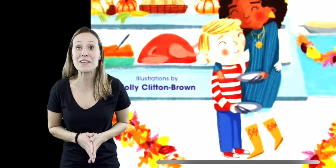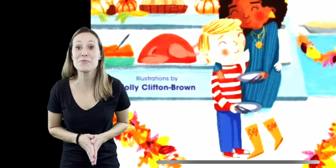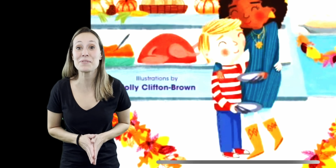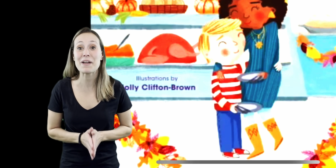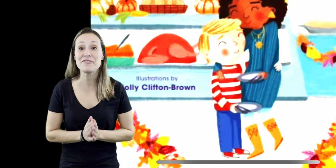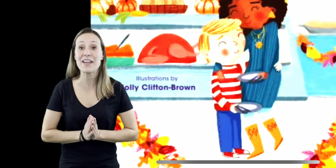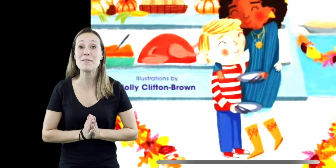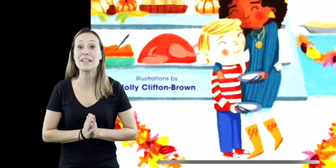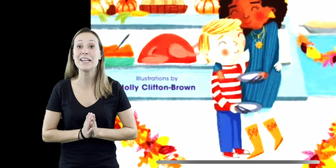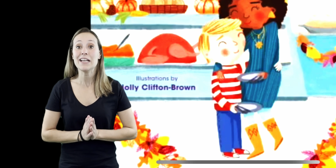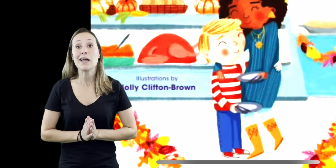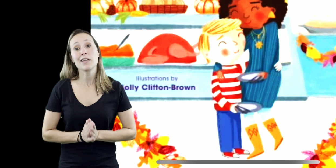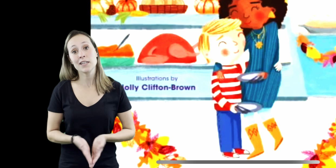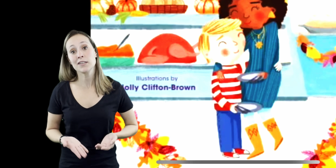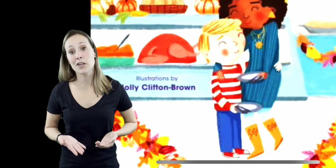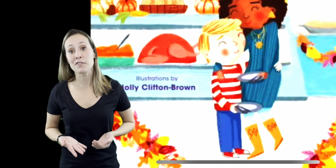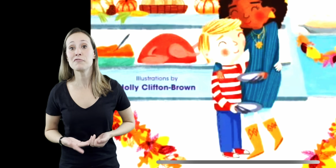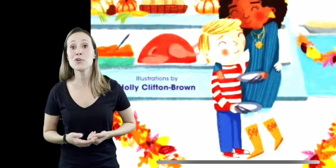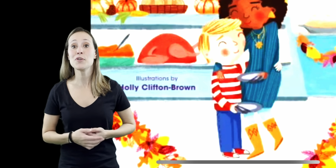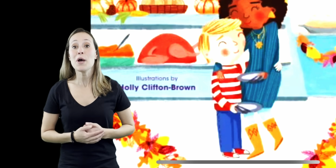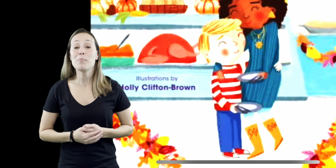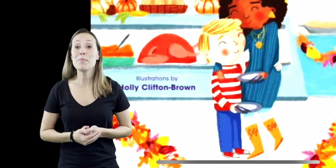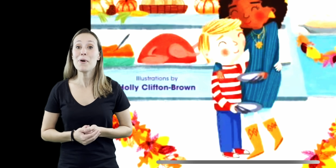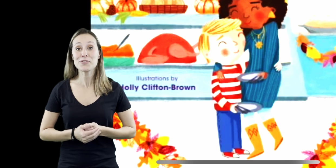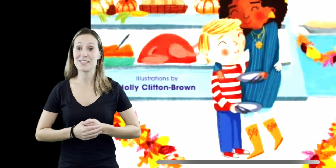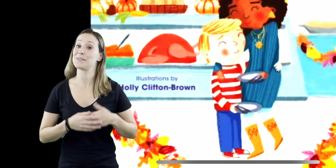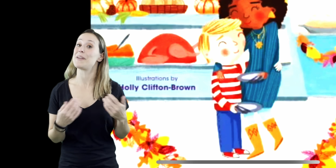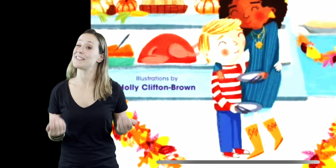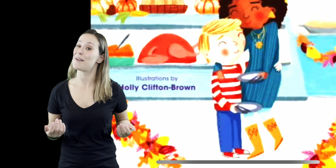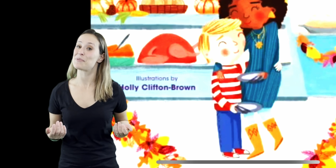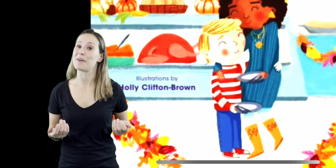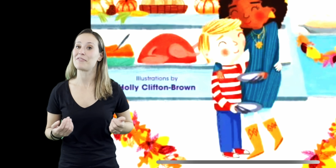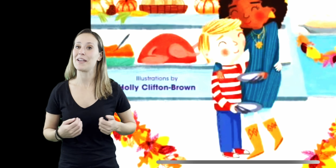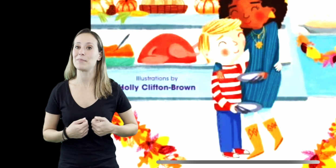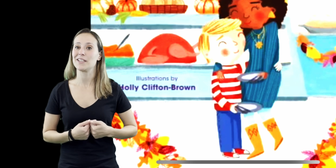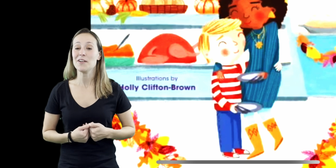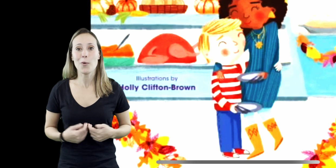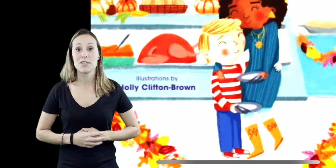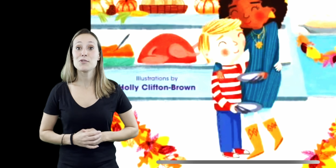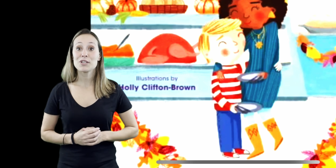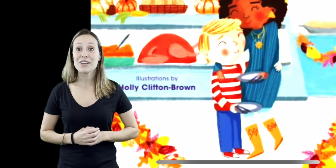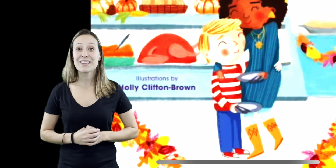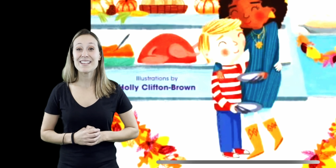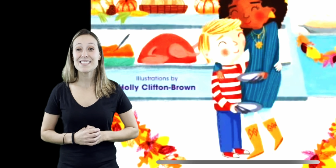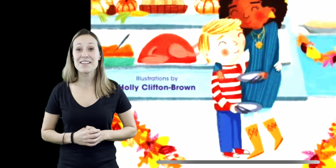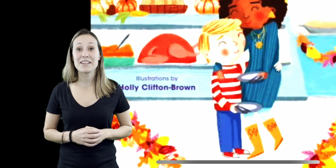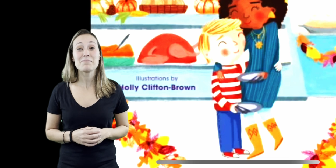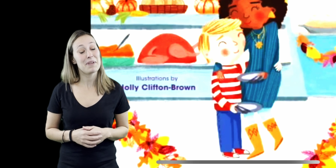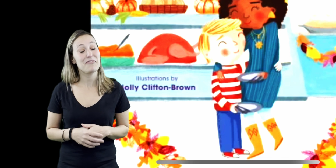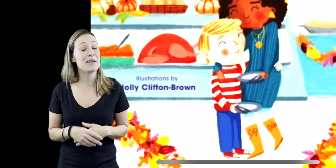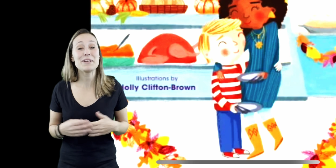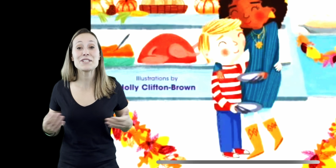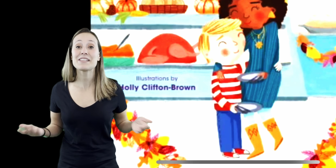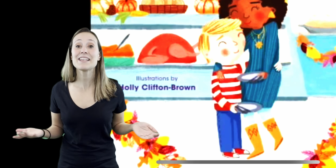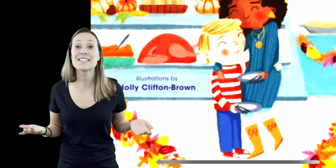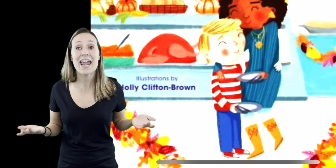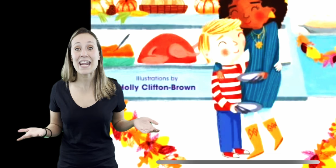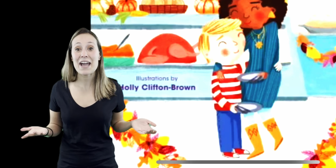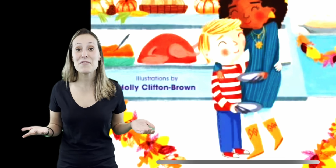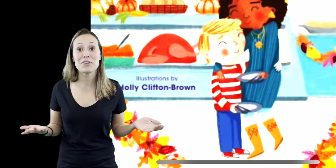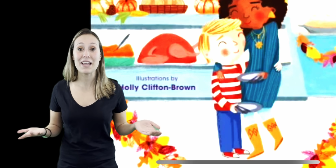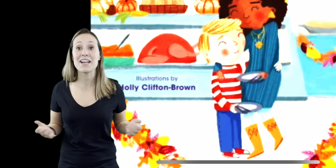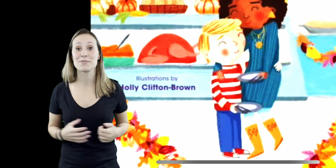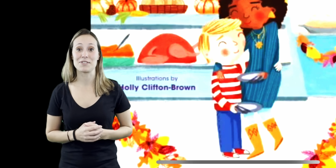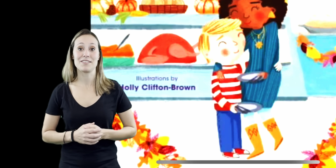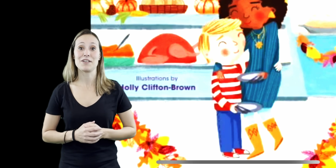I get to spend it with my family and eat a lot of food but mostly spend time with my family. Usually on Thanksgiving my family just likes to